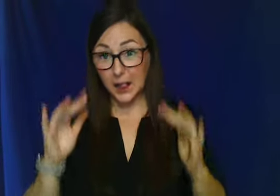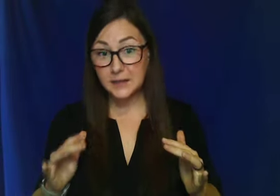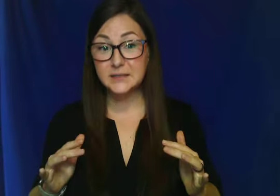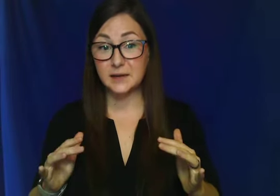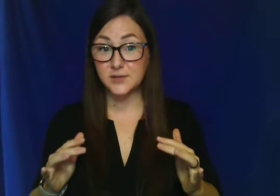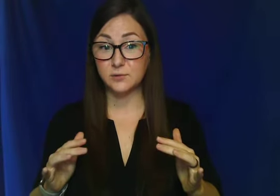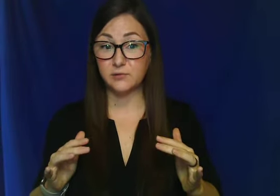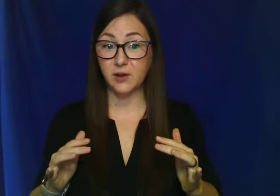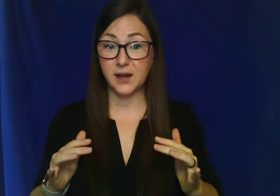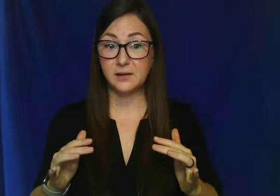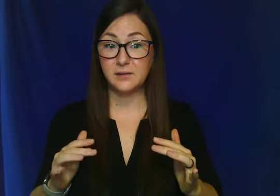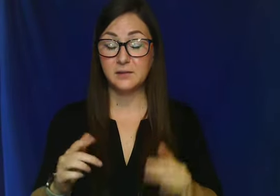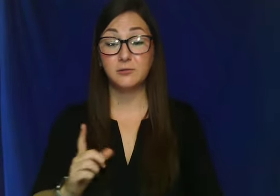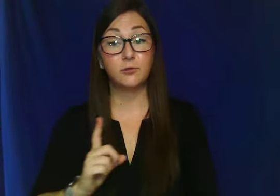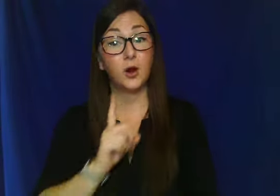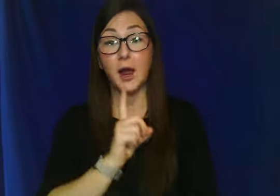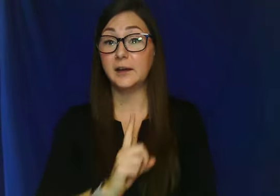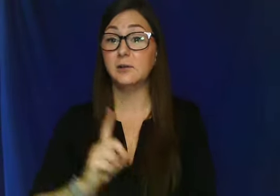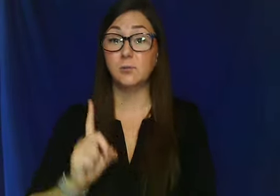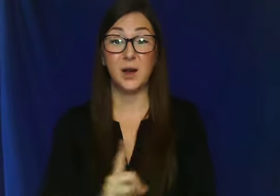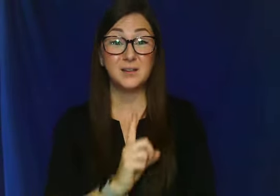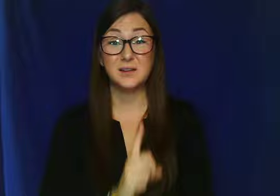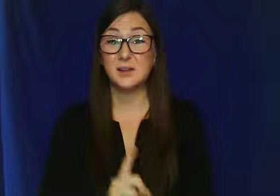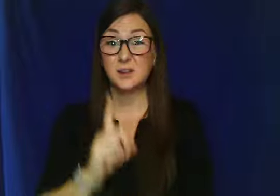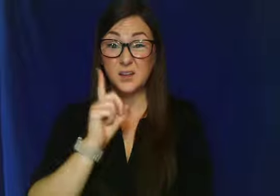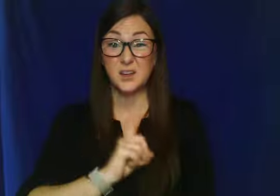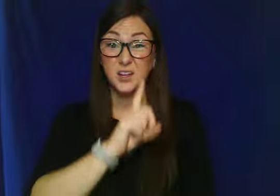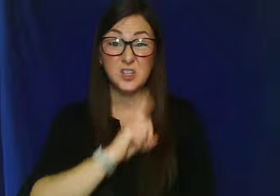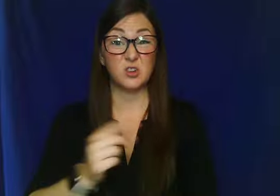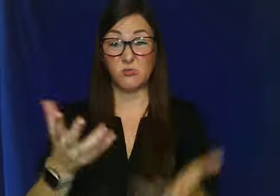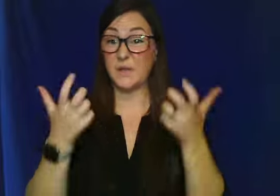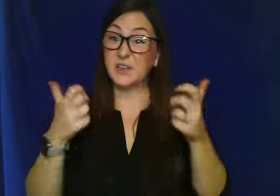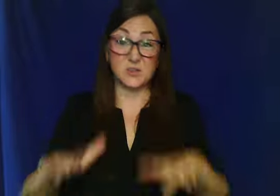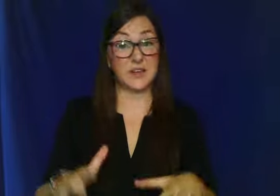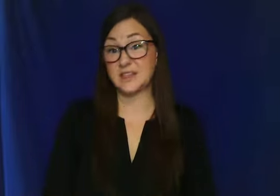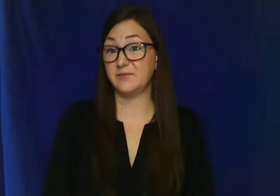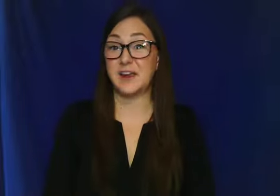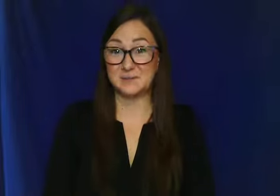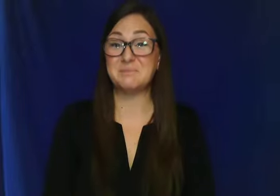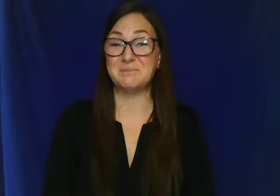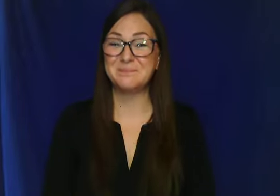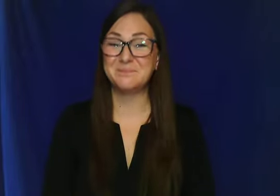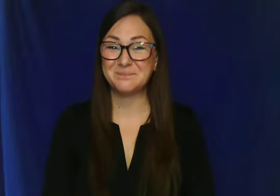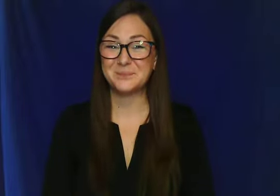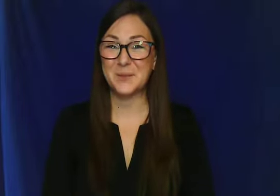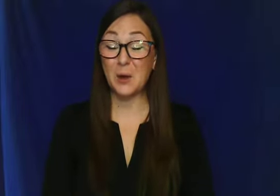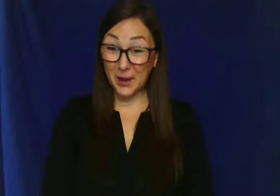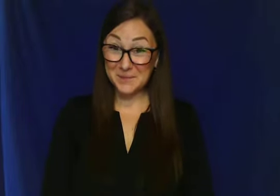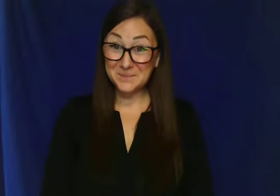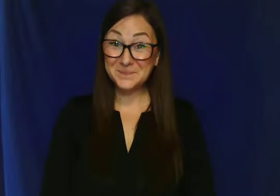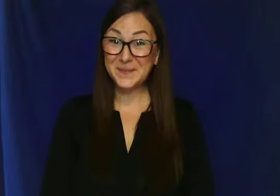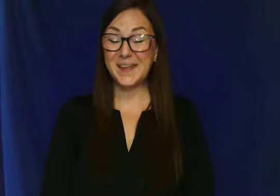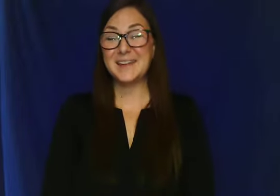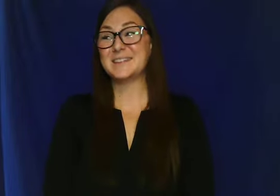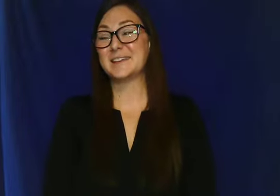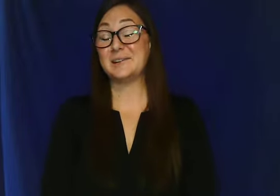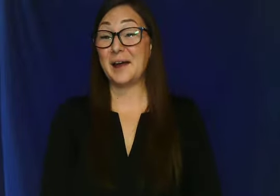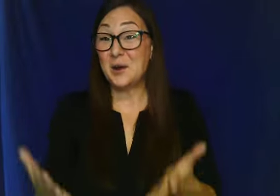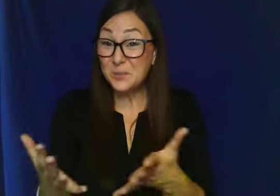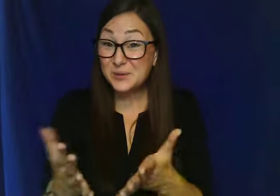Down to the refrain for I don't want to run this race in Maine. Okay? So I hope you